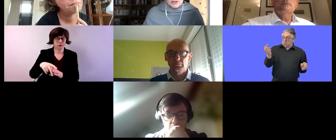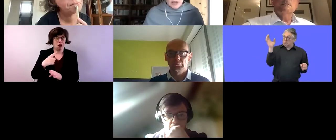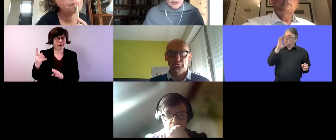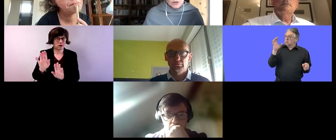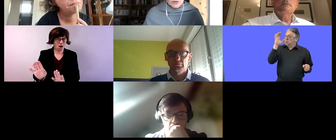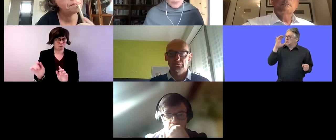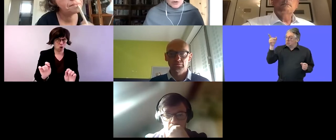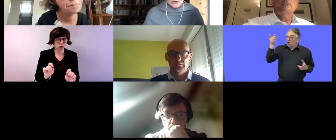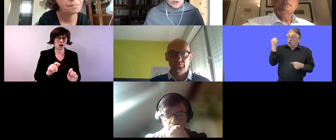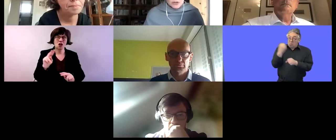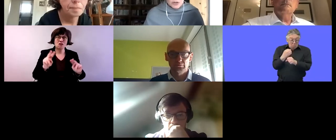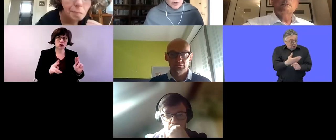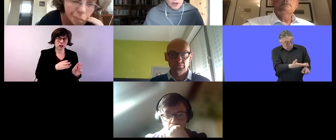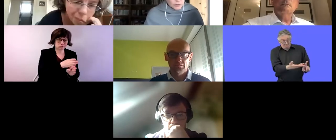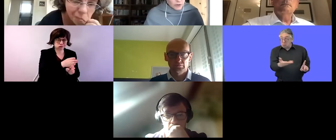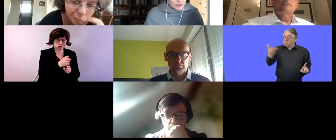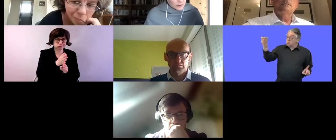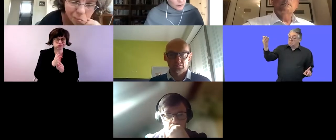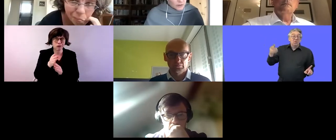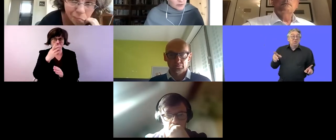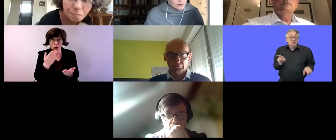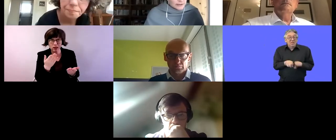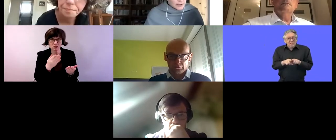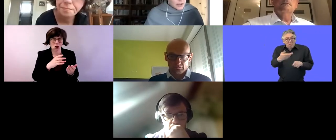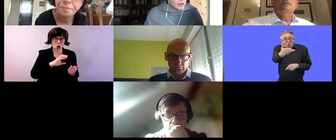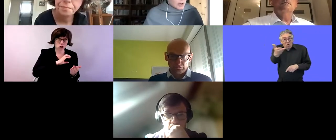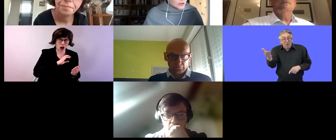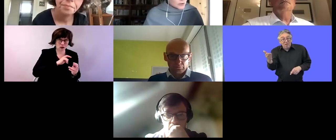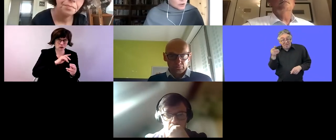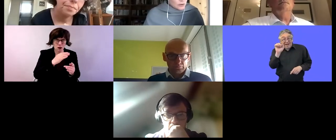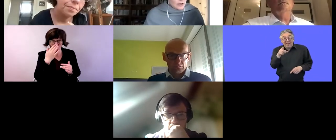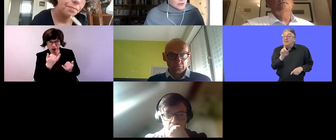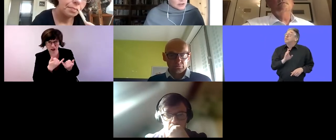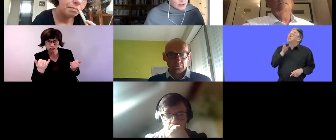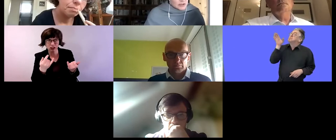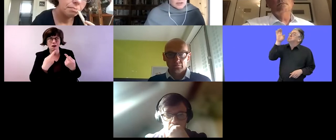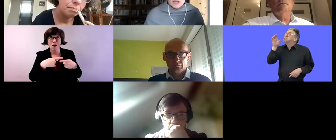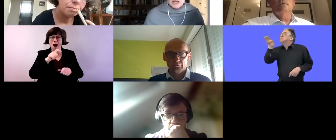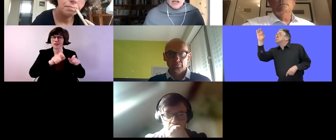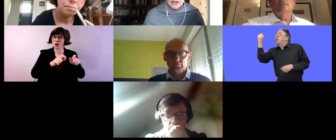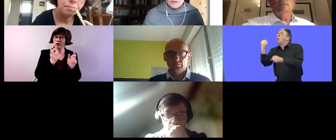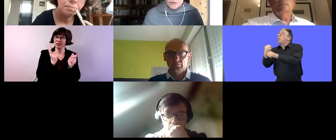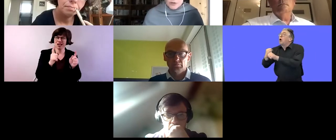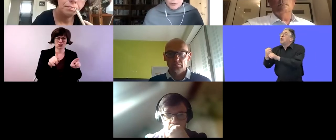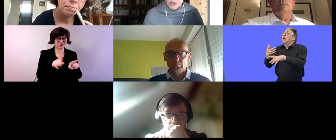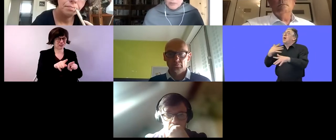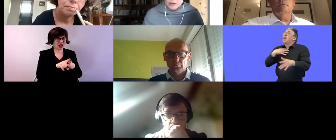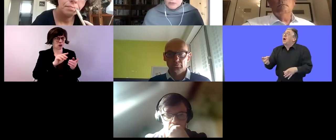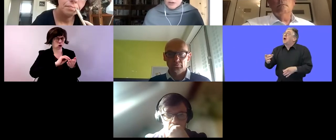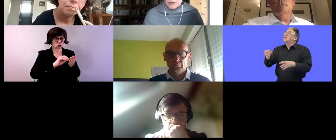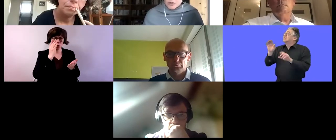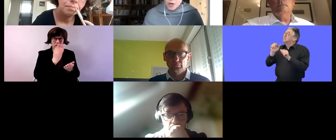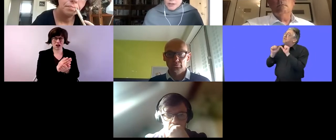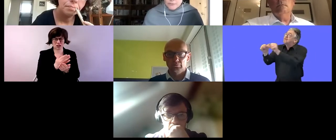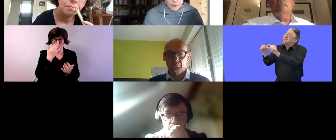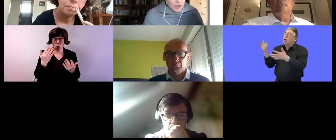has has those opportunities to try new things on school leaving so in 2018 they had 51 people who